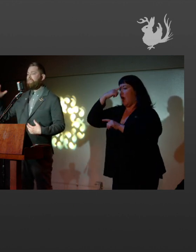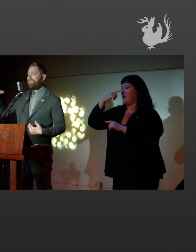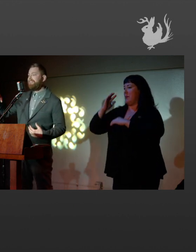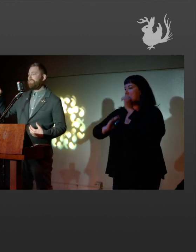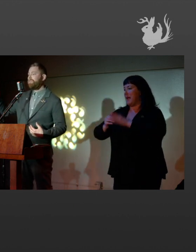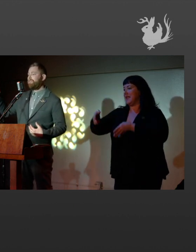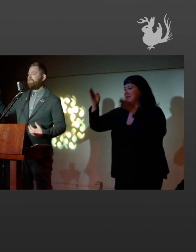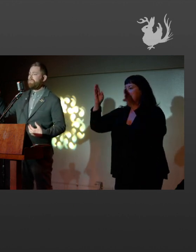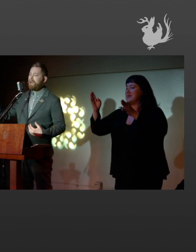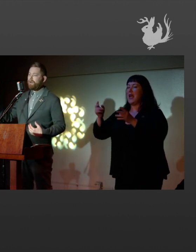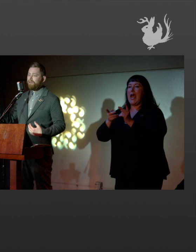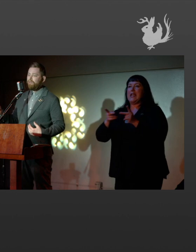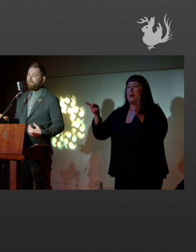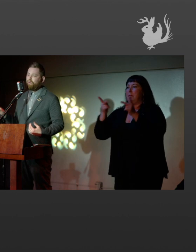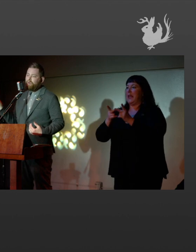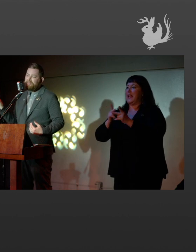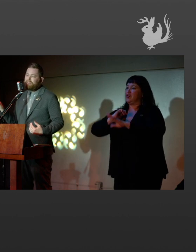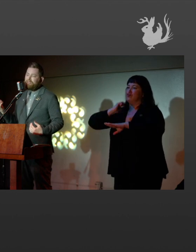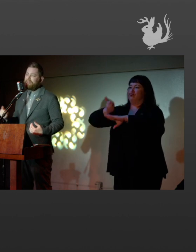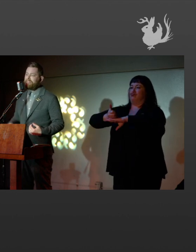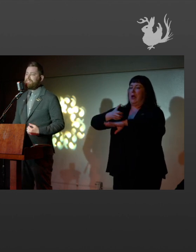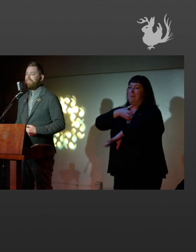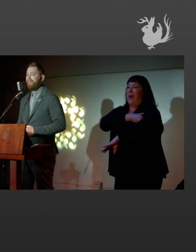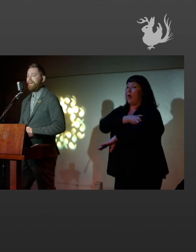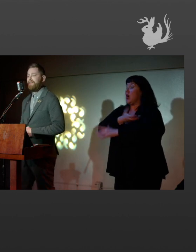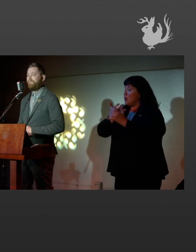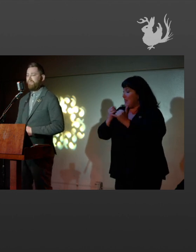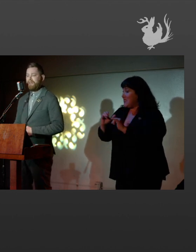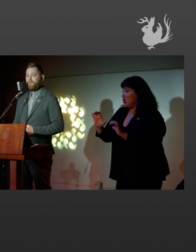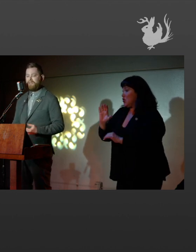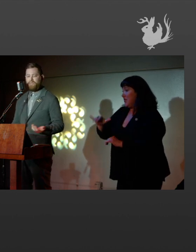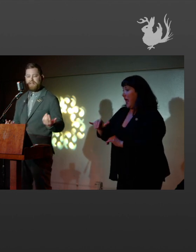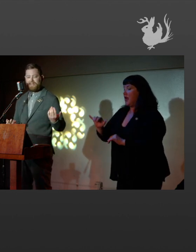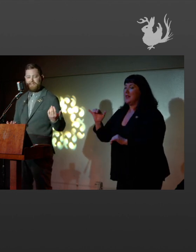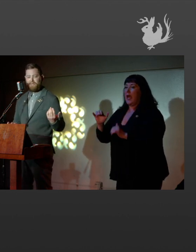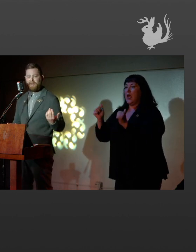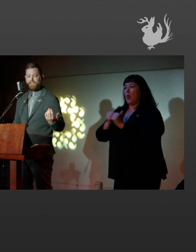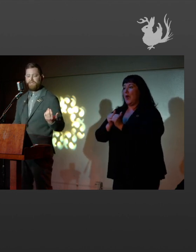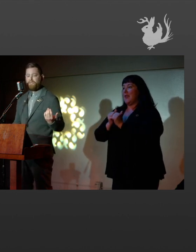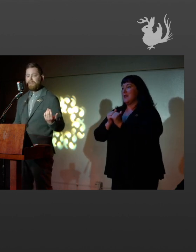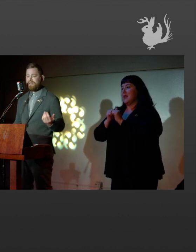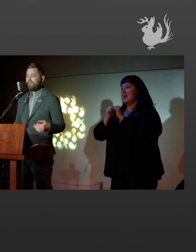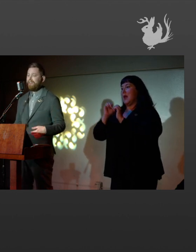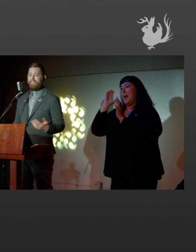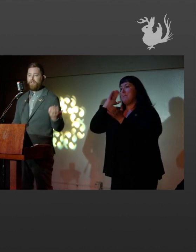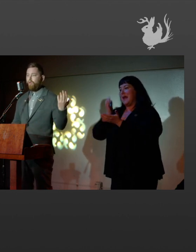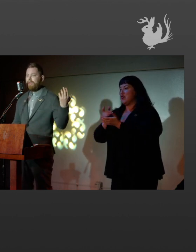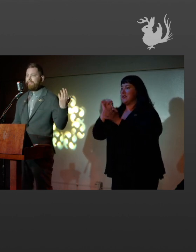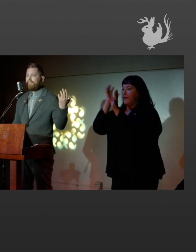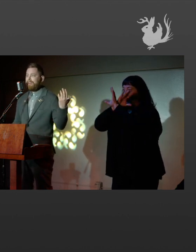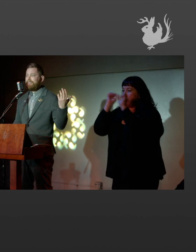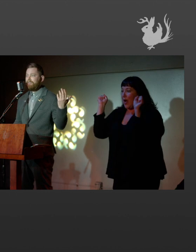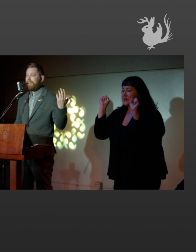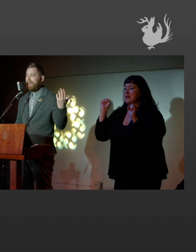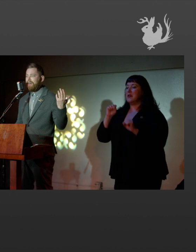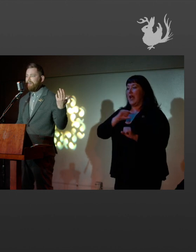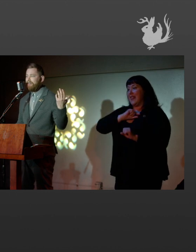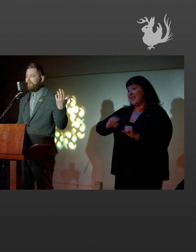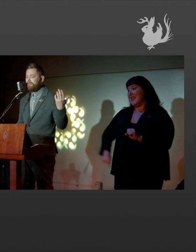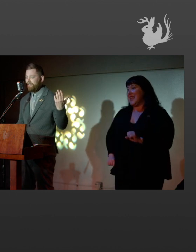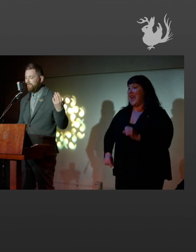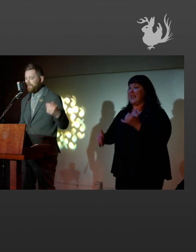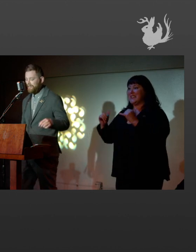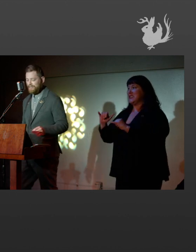be a placeholder for power. We still do this. Like, with the president, pictures of the president, the queen still hangs out in